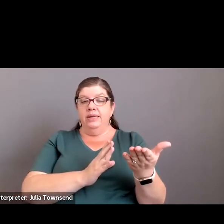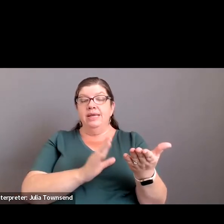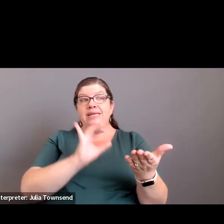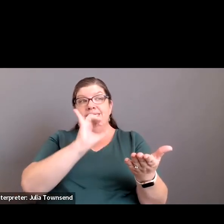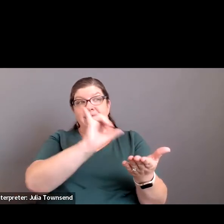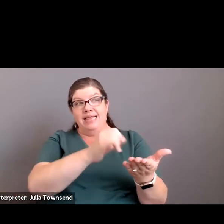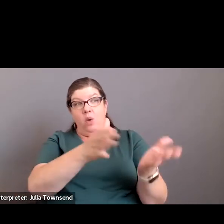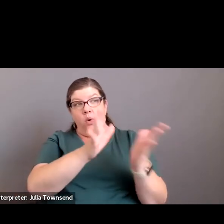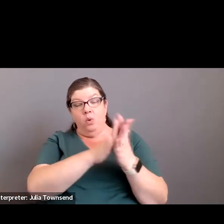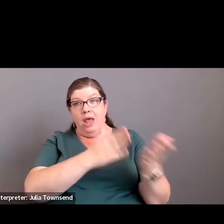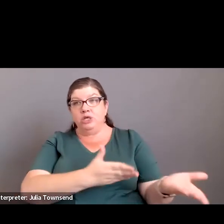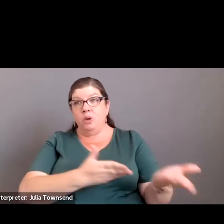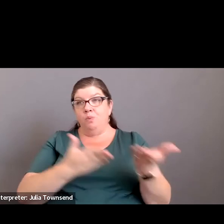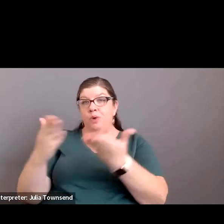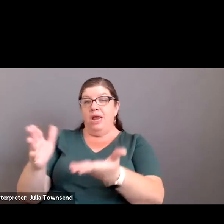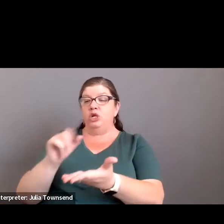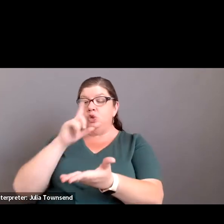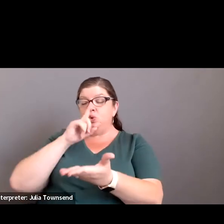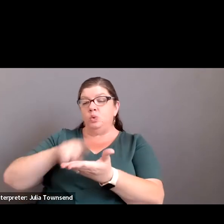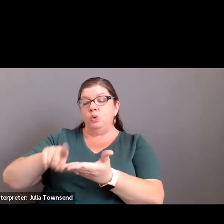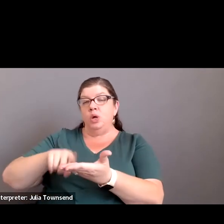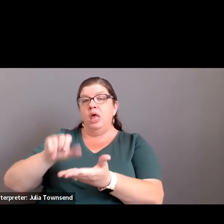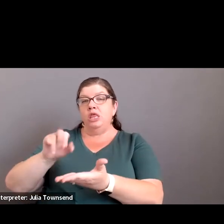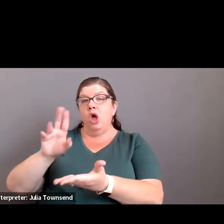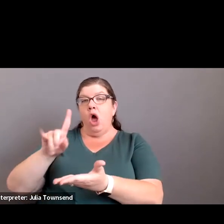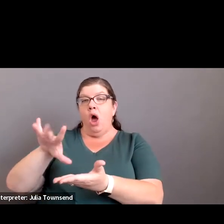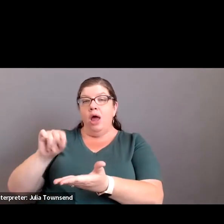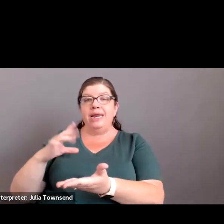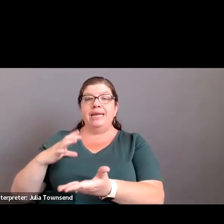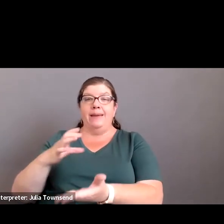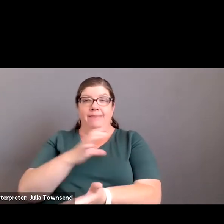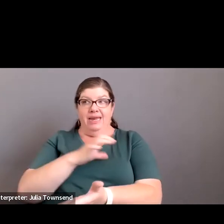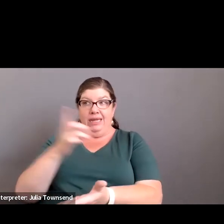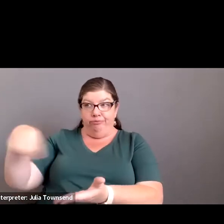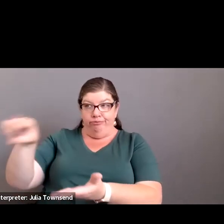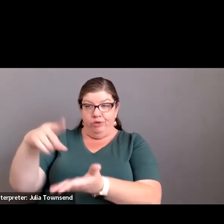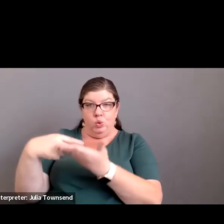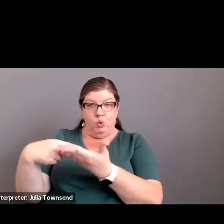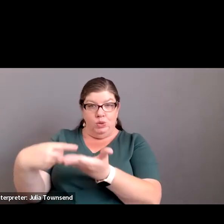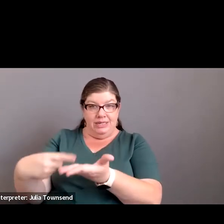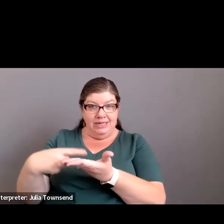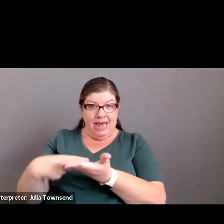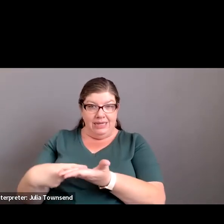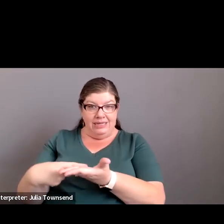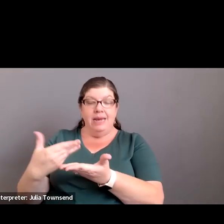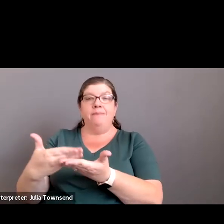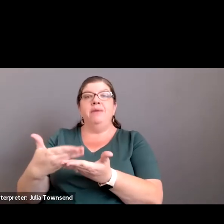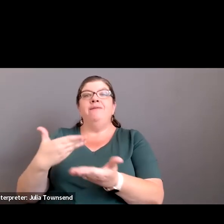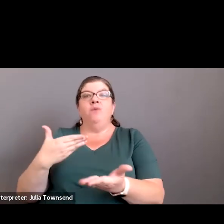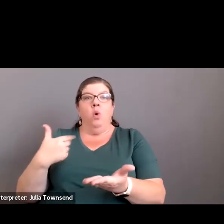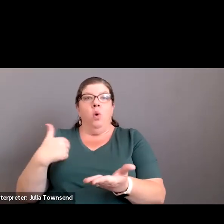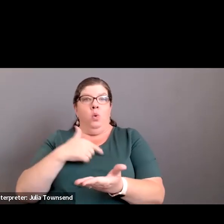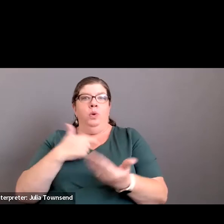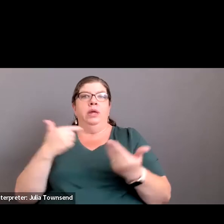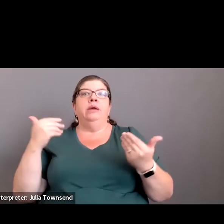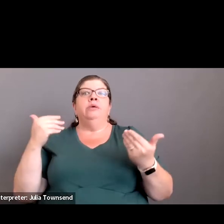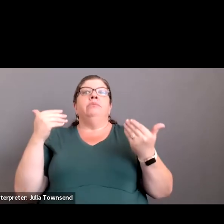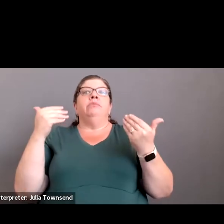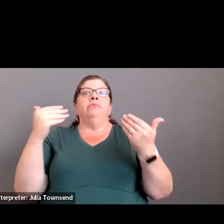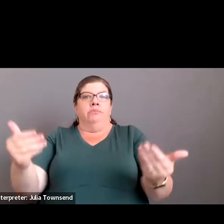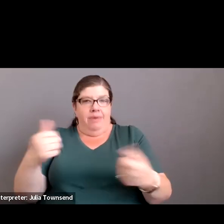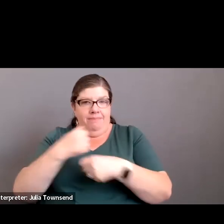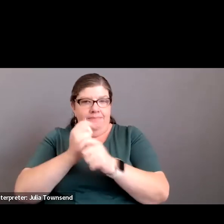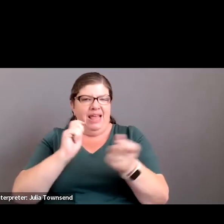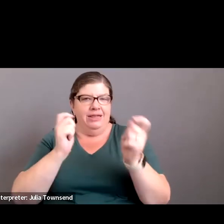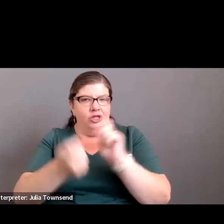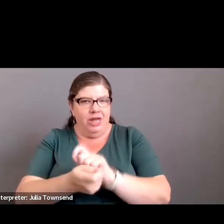that request to the audit committee and have it discussed at the audit committee before we go ahead and make